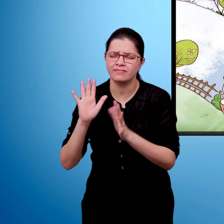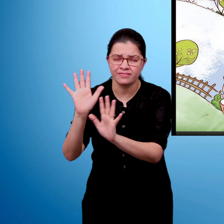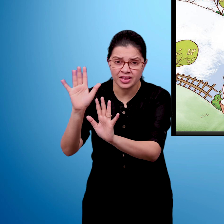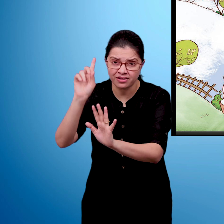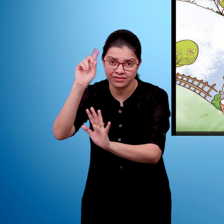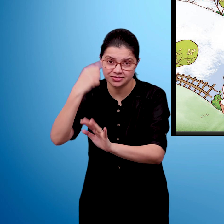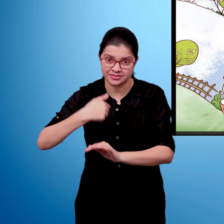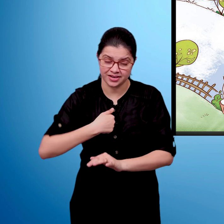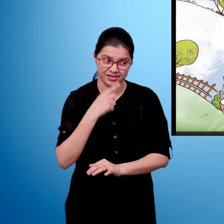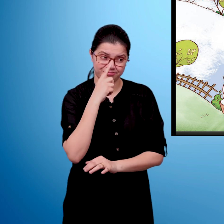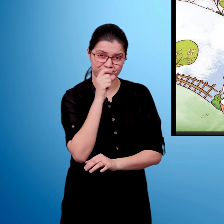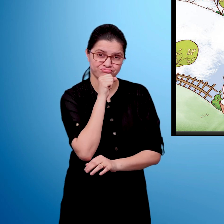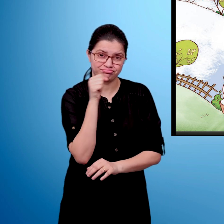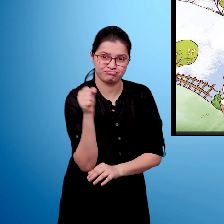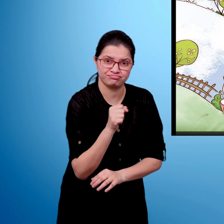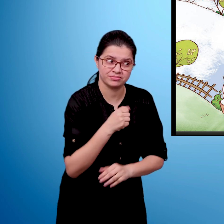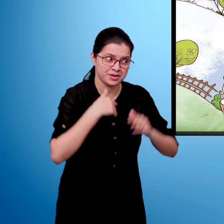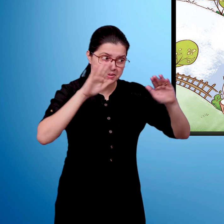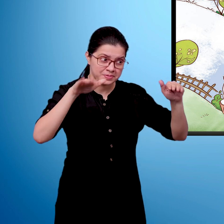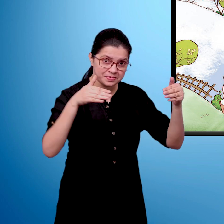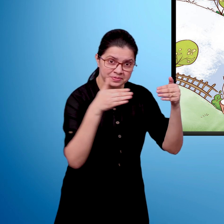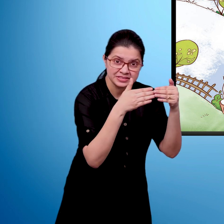Let me first go to my grandmother's place